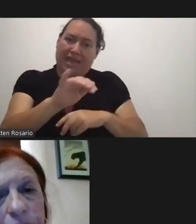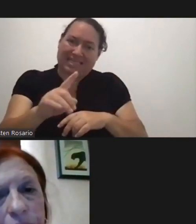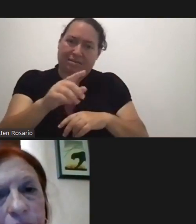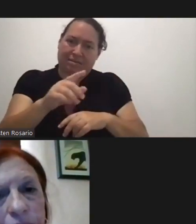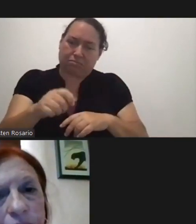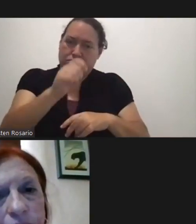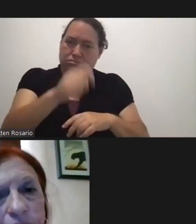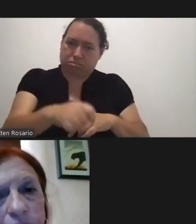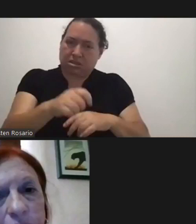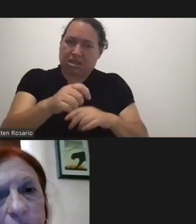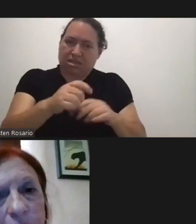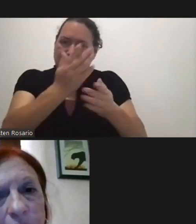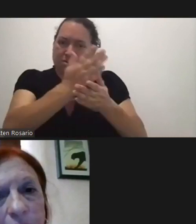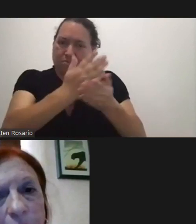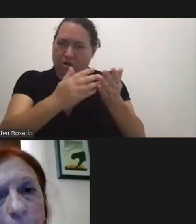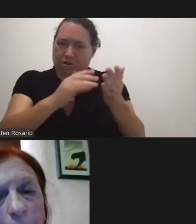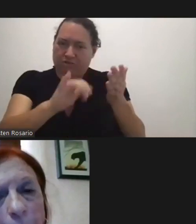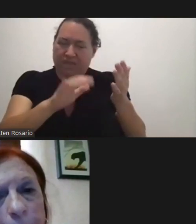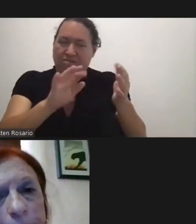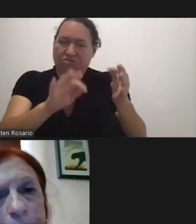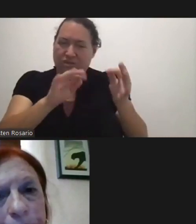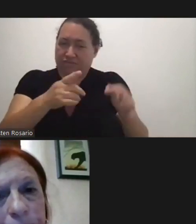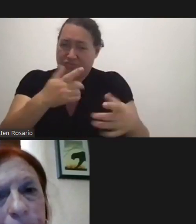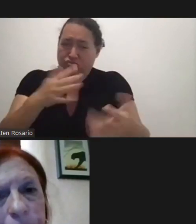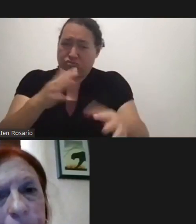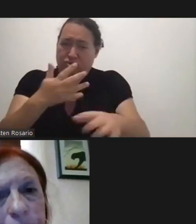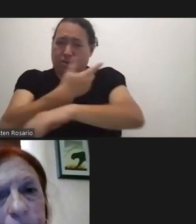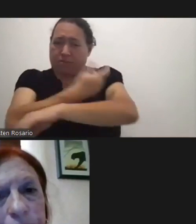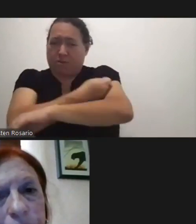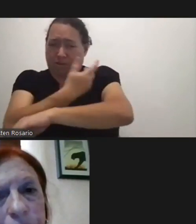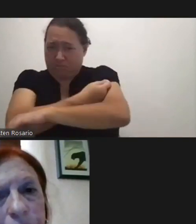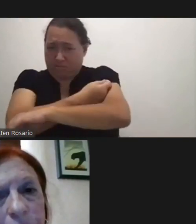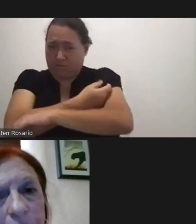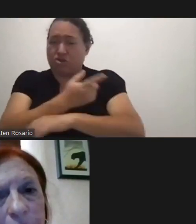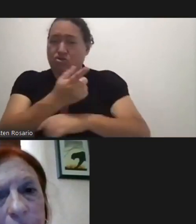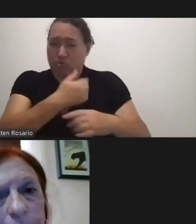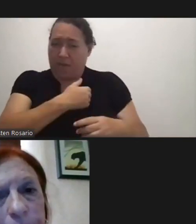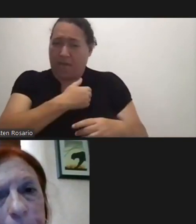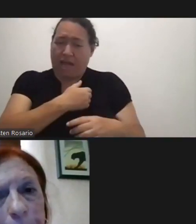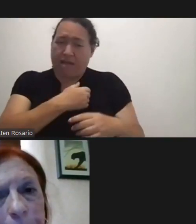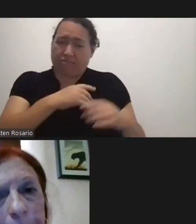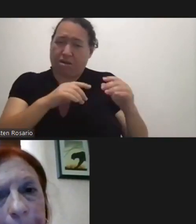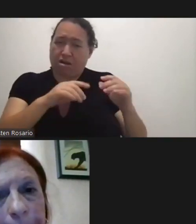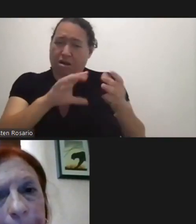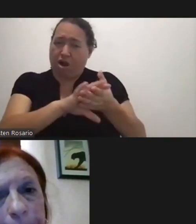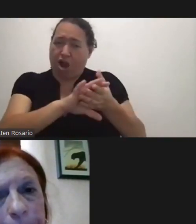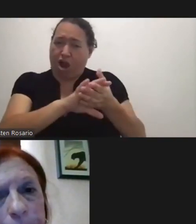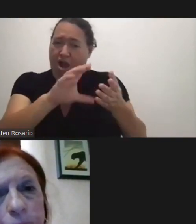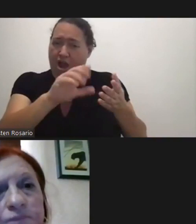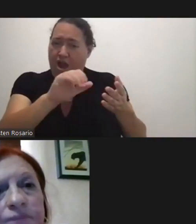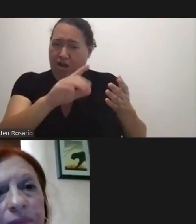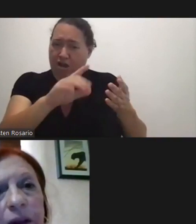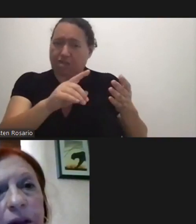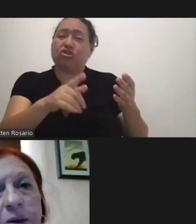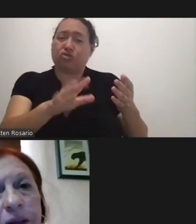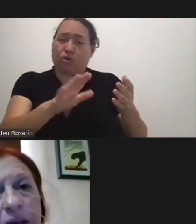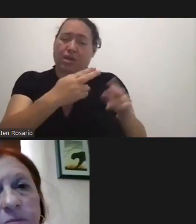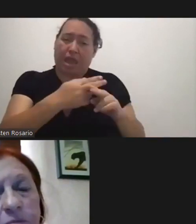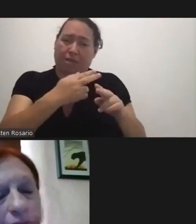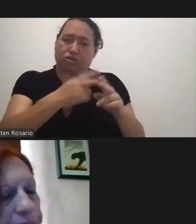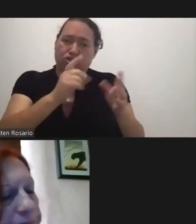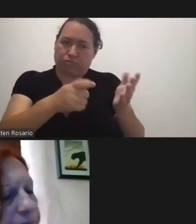And So If You've Been Vaccinated And You Have A Vaccine Card You Will Be In The Web IZ If You Are Vaccinated Here On Guam